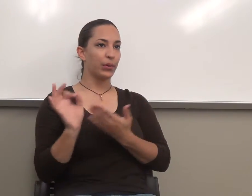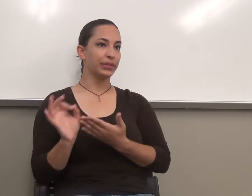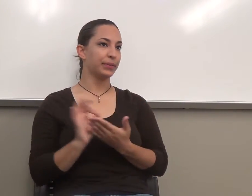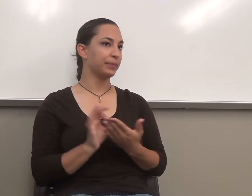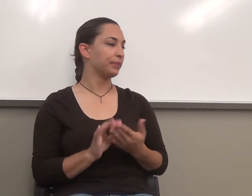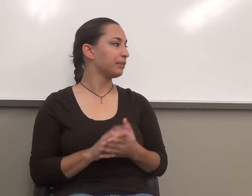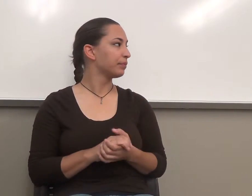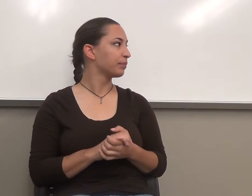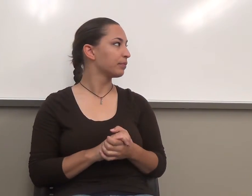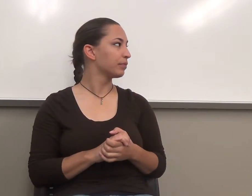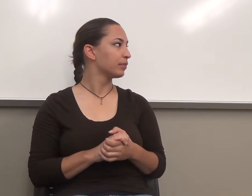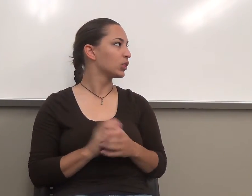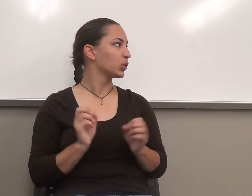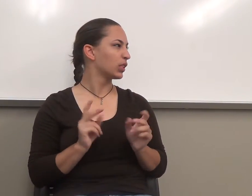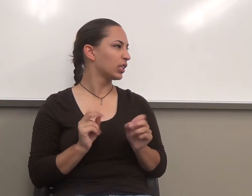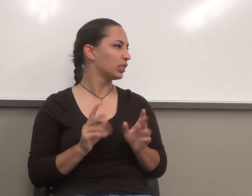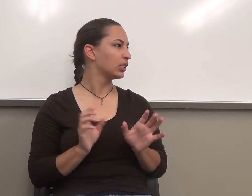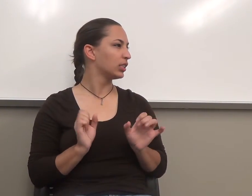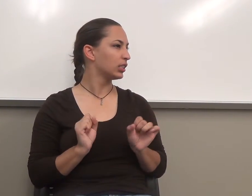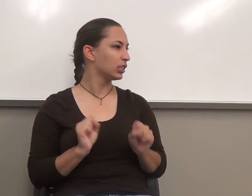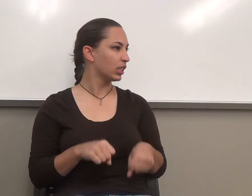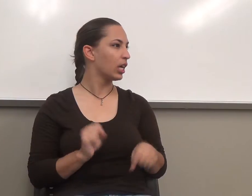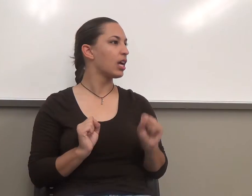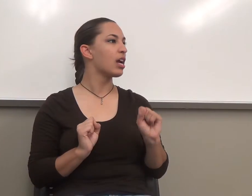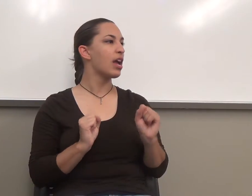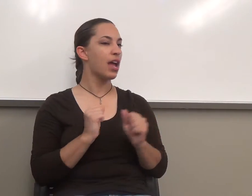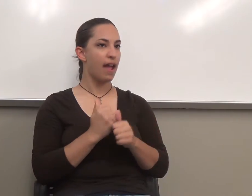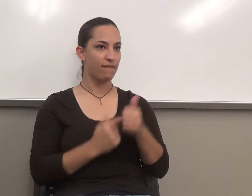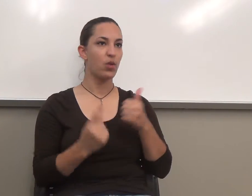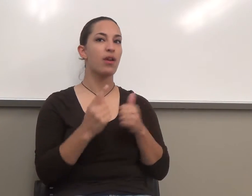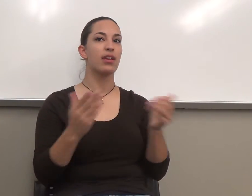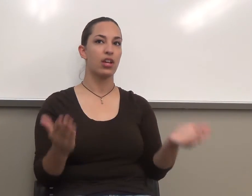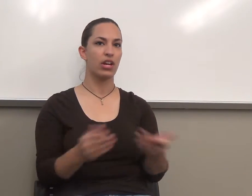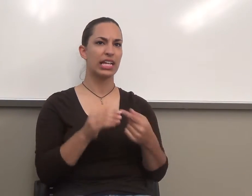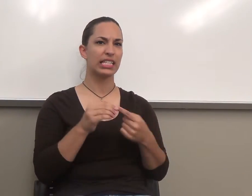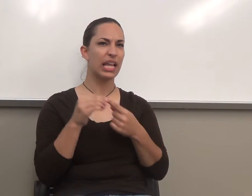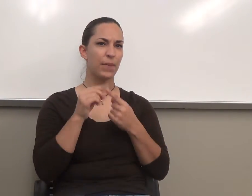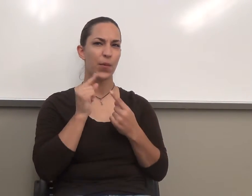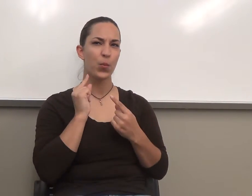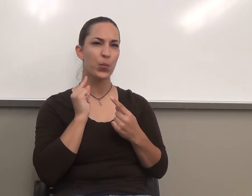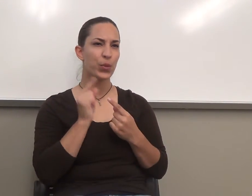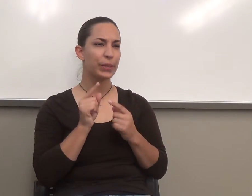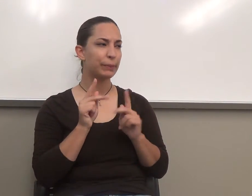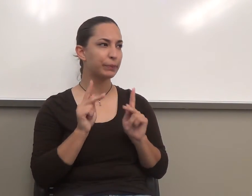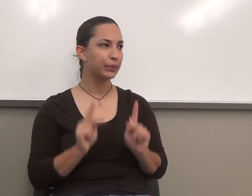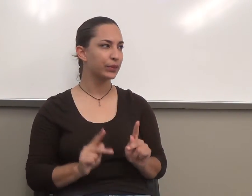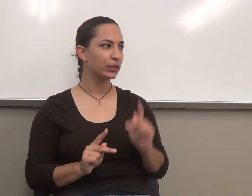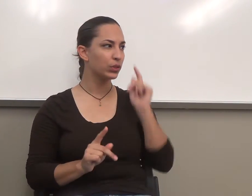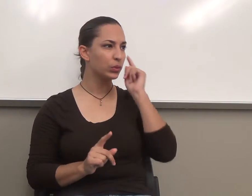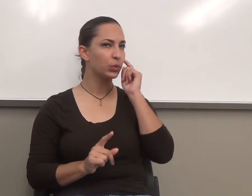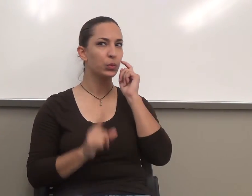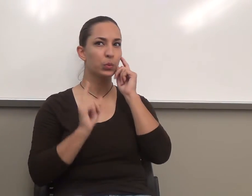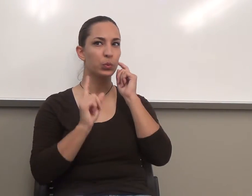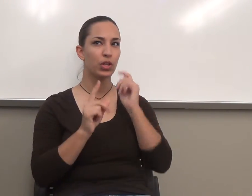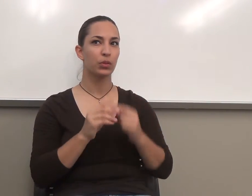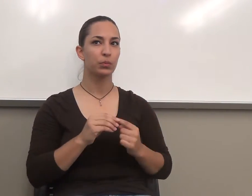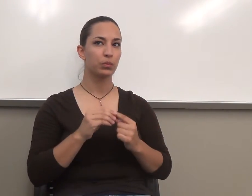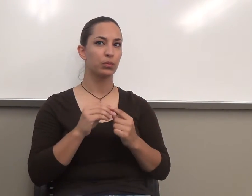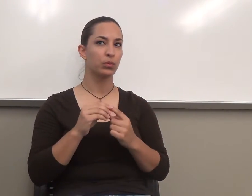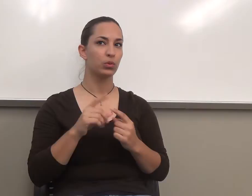Okay. We've got, yeah. Everybody is here except one person. One person is missing. I know who it is.